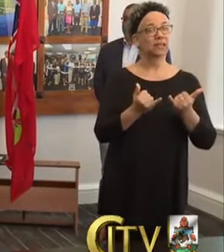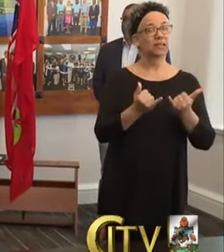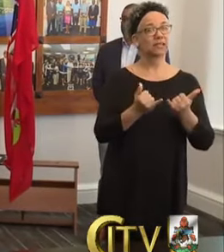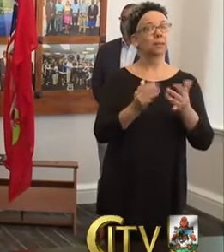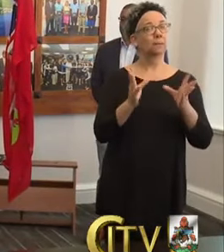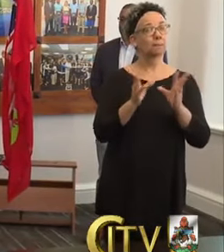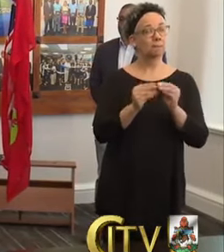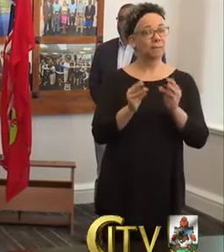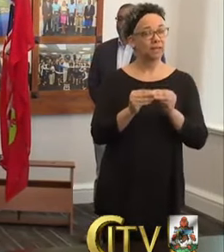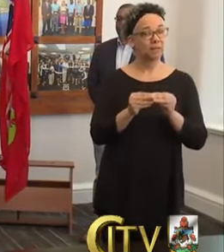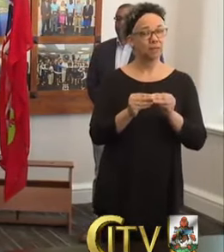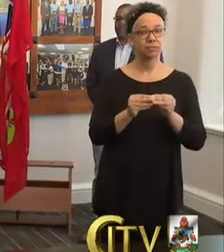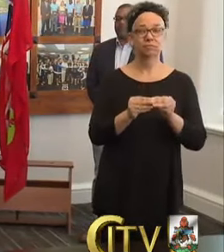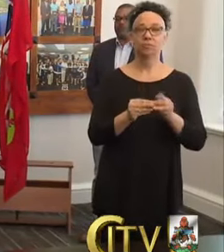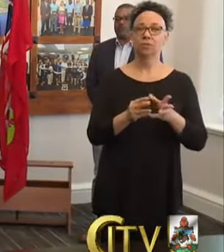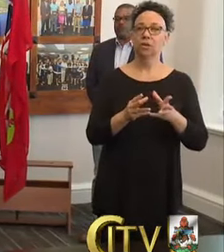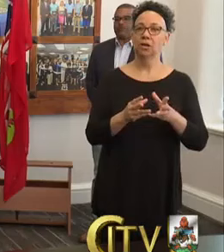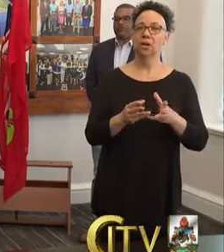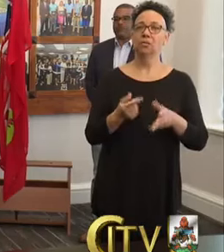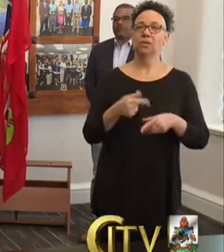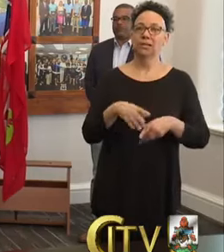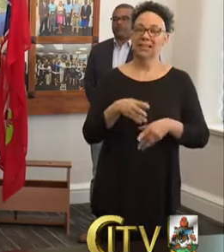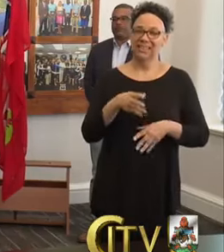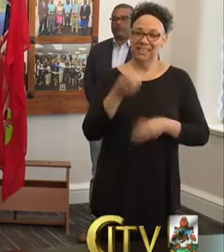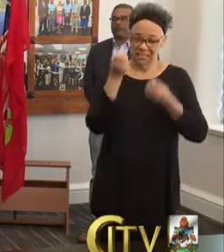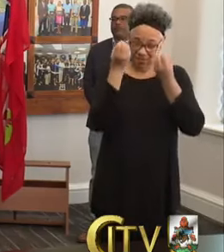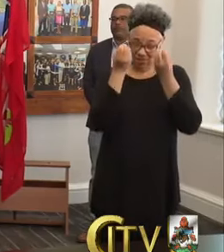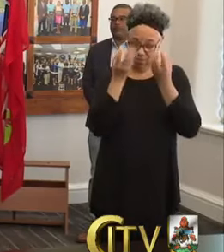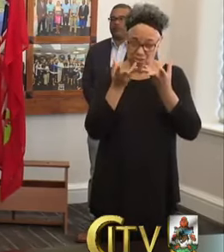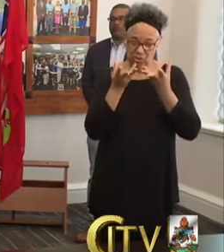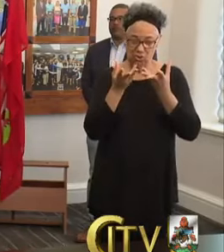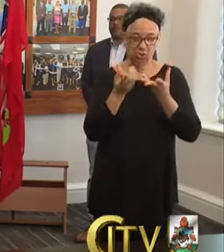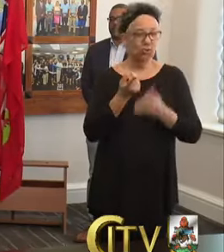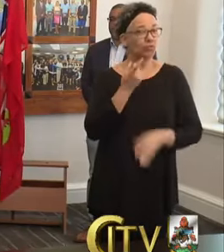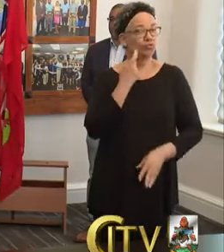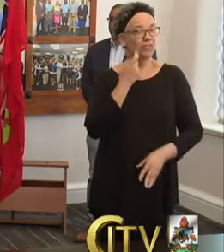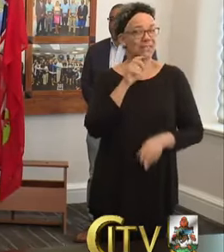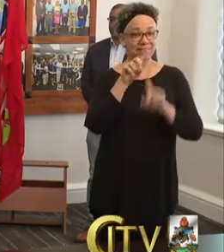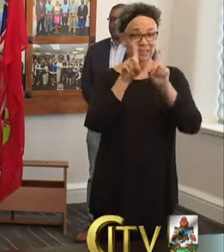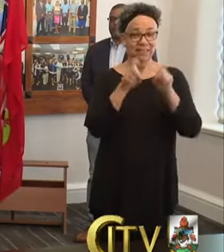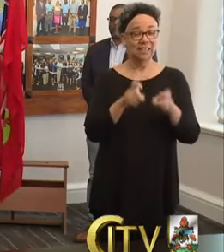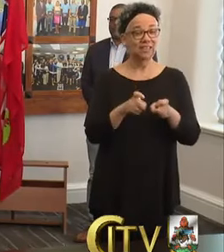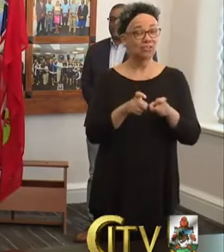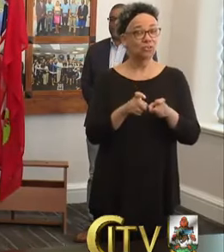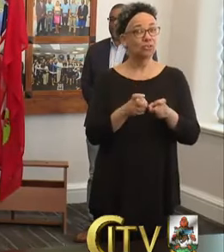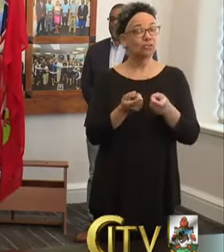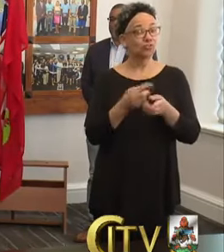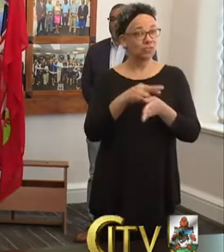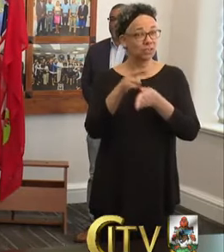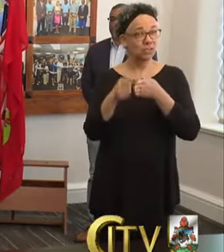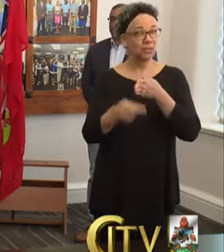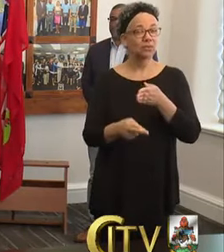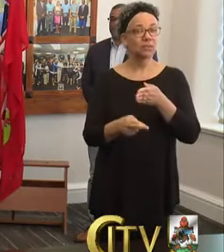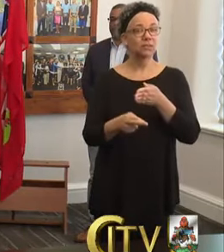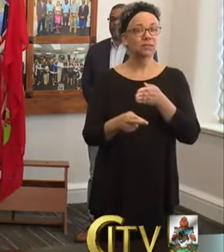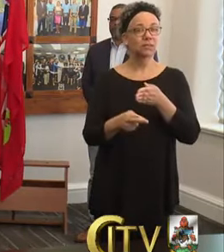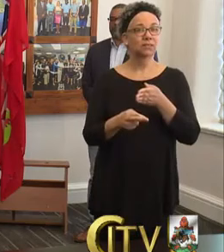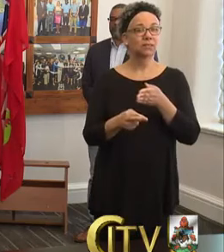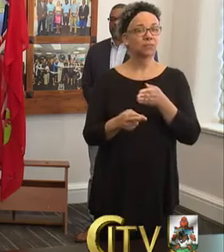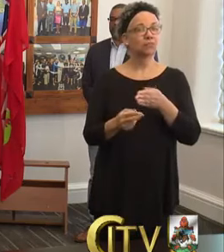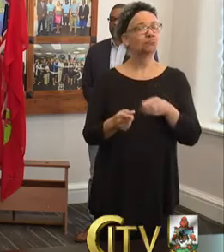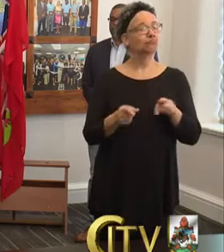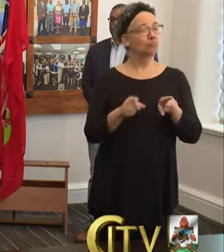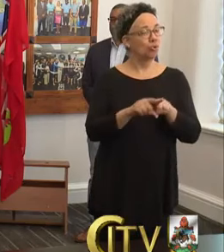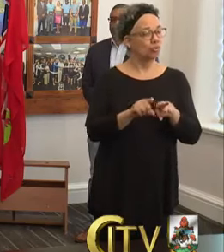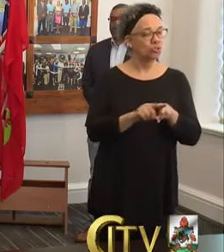briefing, I will give an update on the latest COVID-19 test results, matters dealing with social distancing